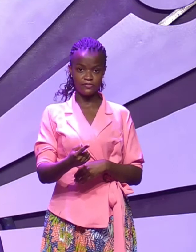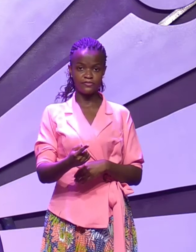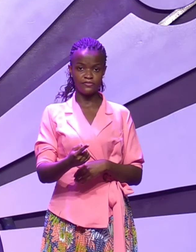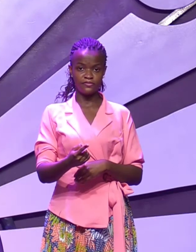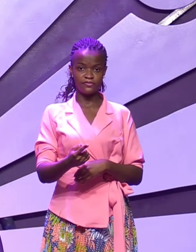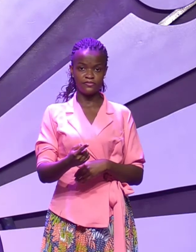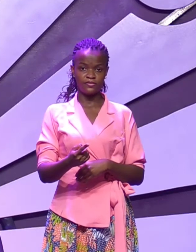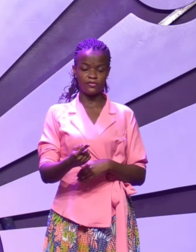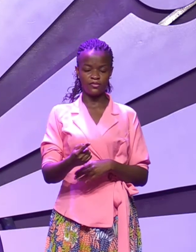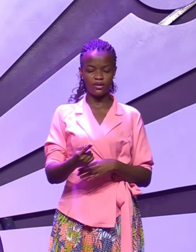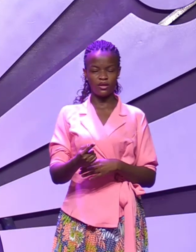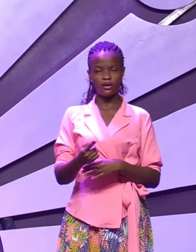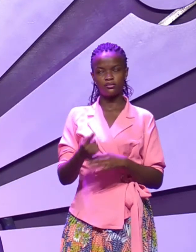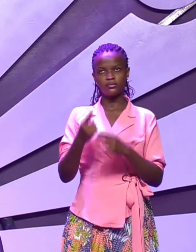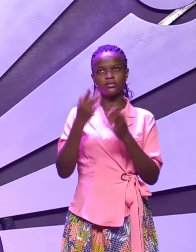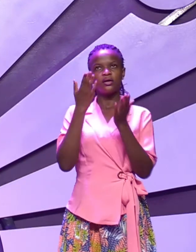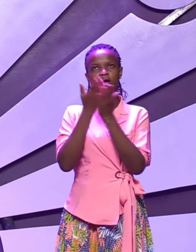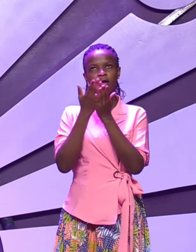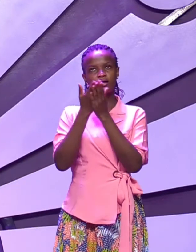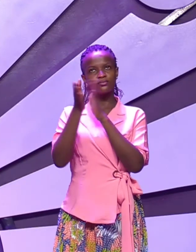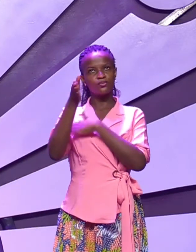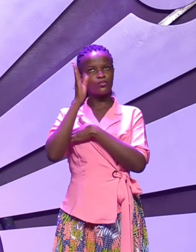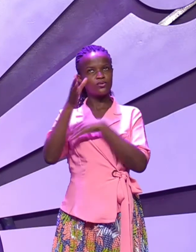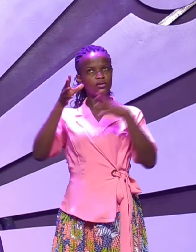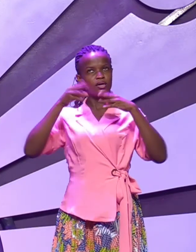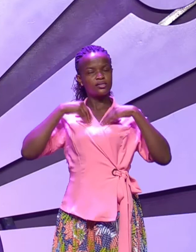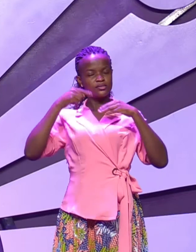I asked God to allow me to enter the promised land